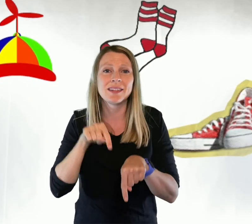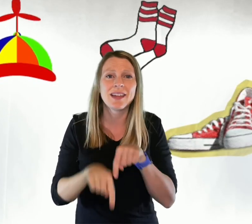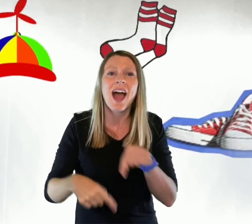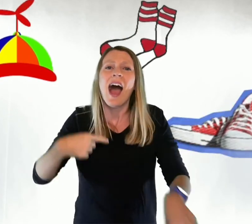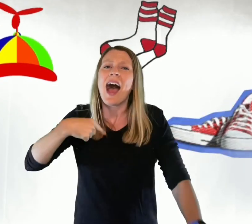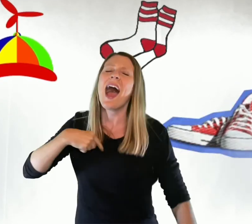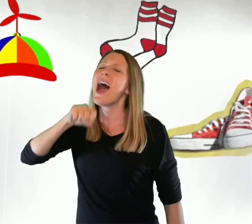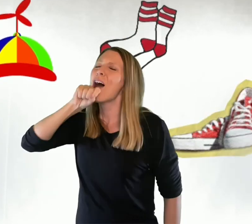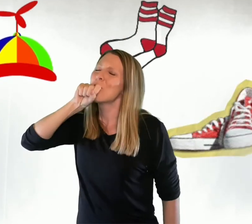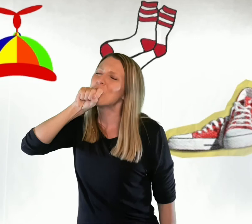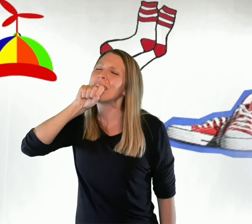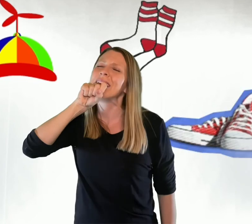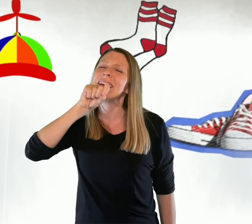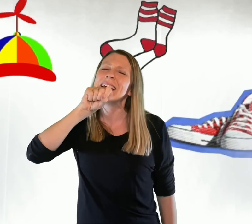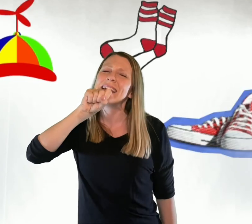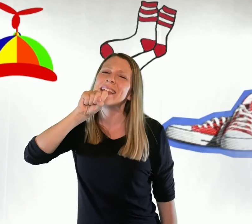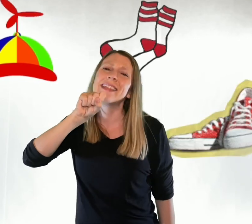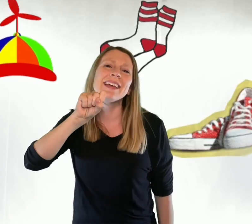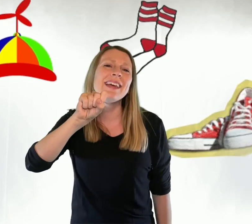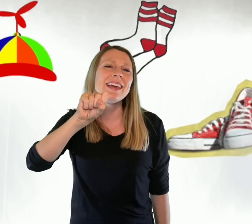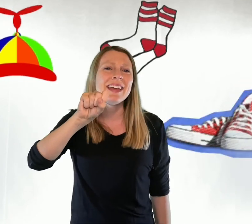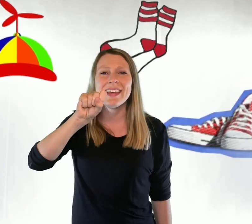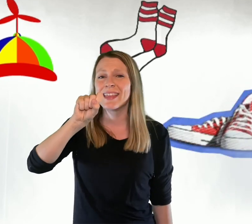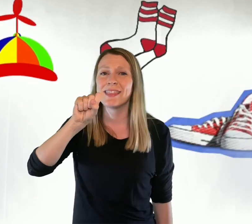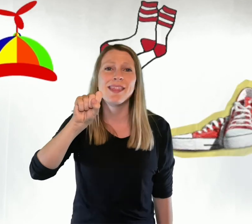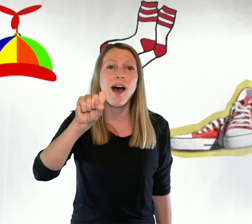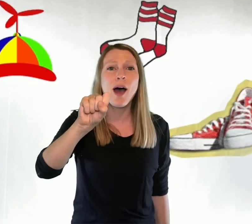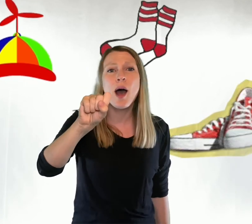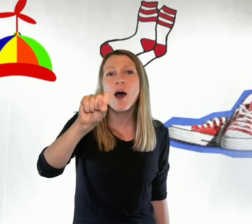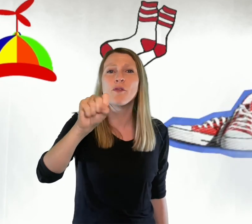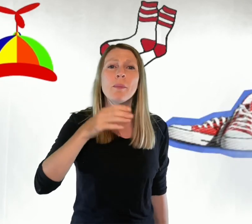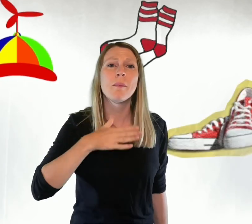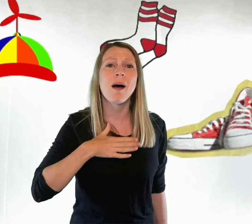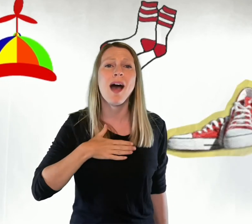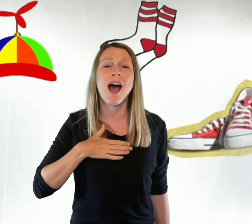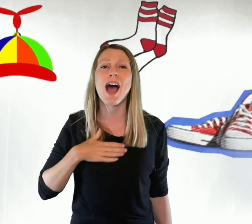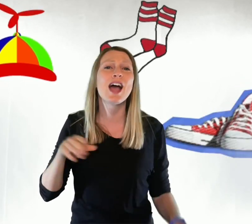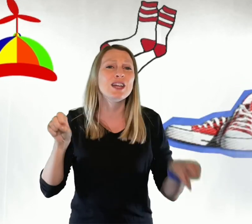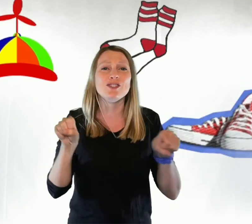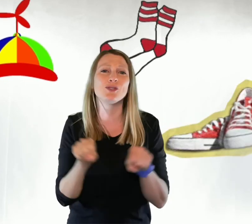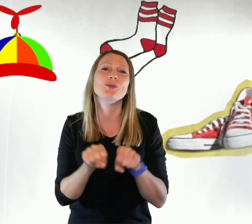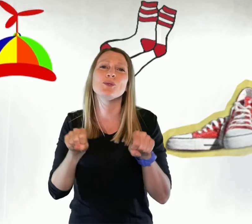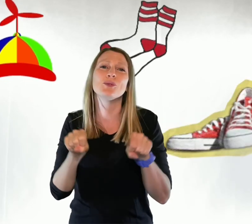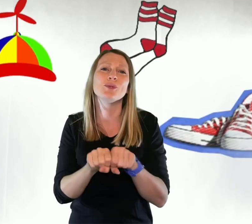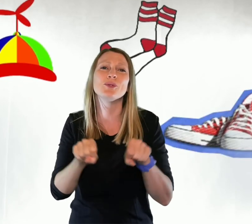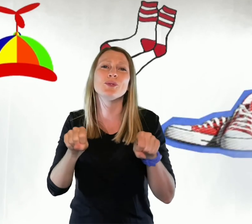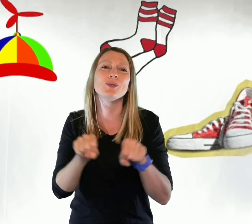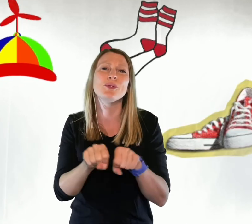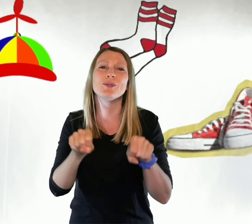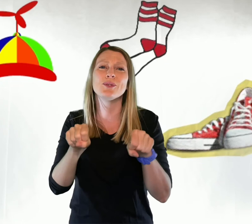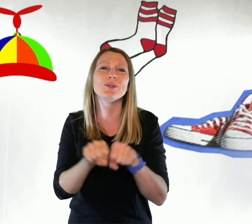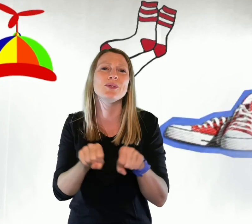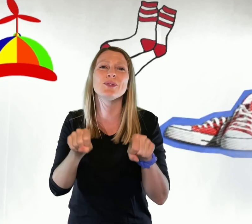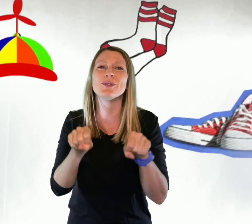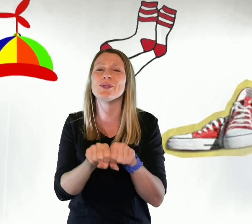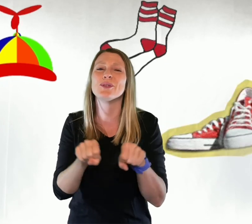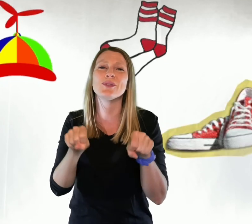I really love my shoes. really love